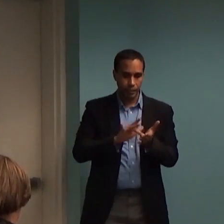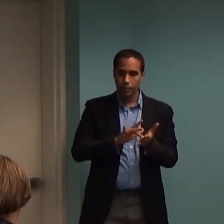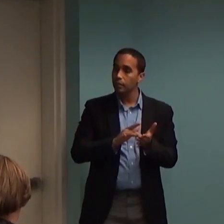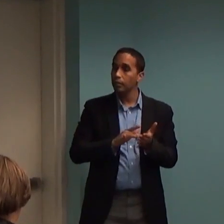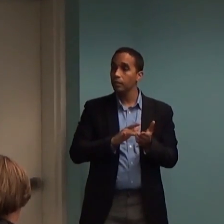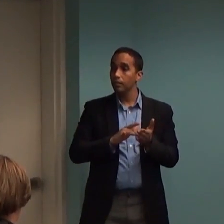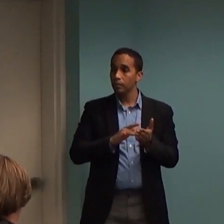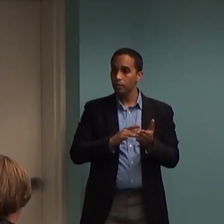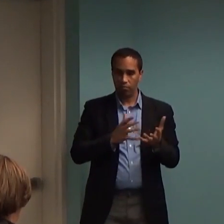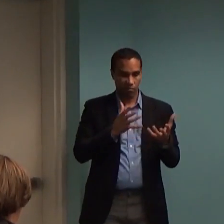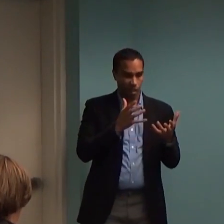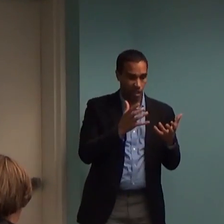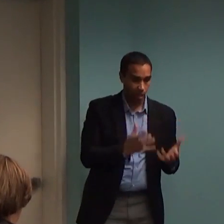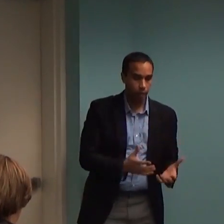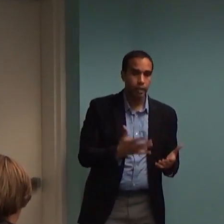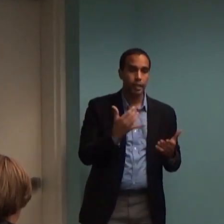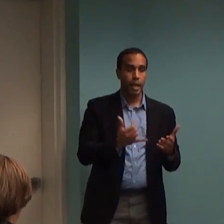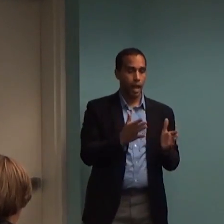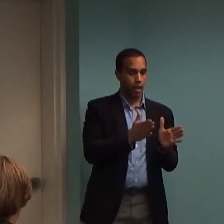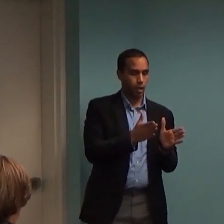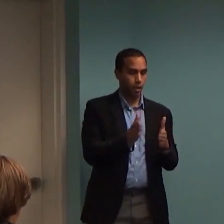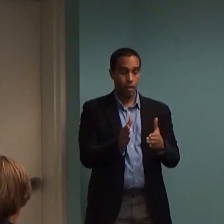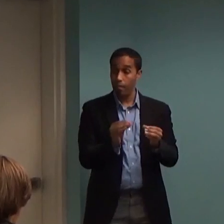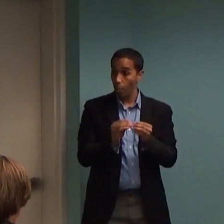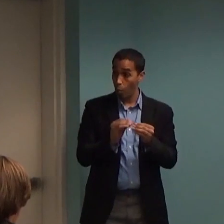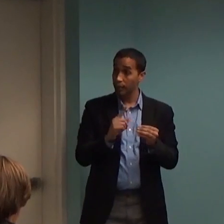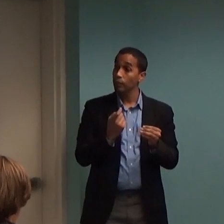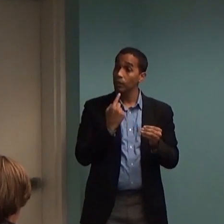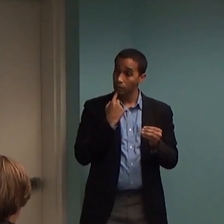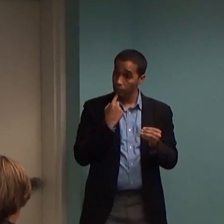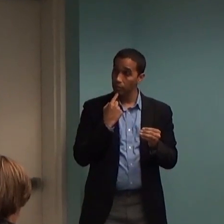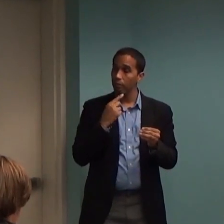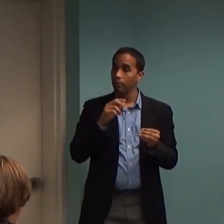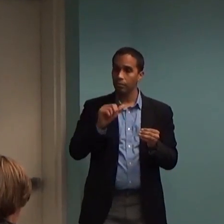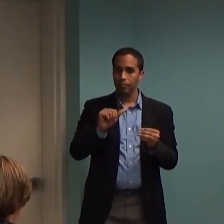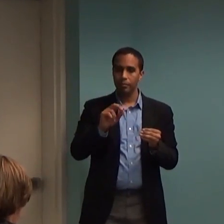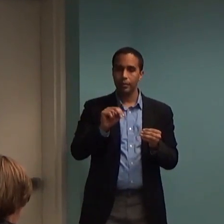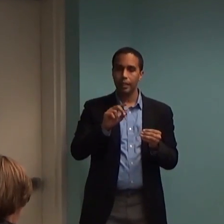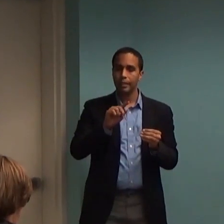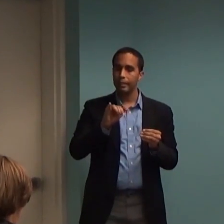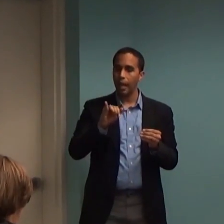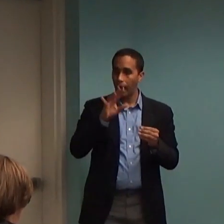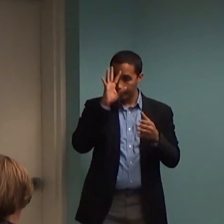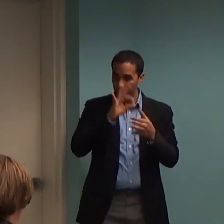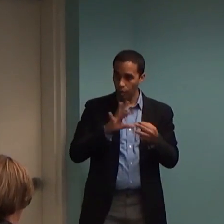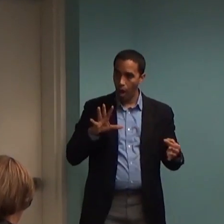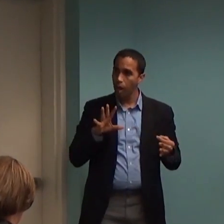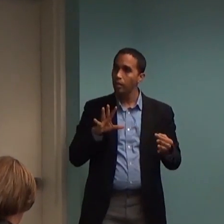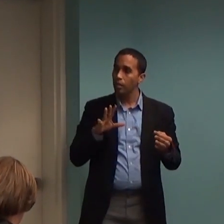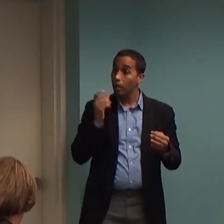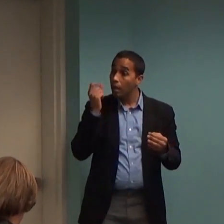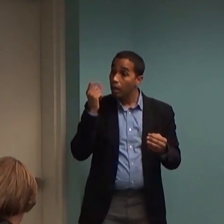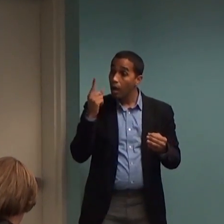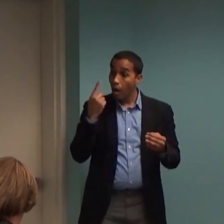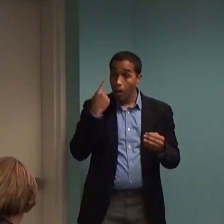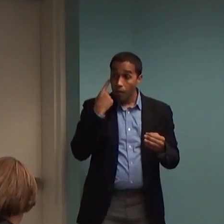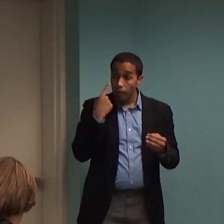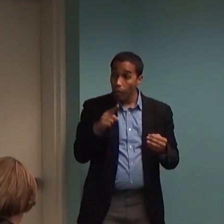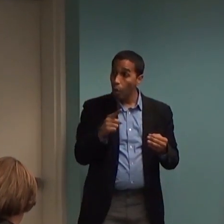serious medication, like antipsychotic medications, which are not used for psychosis necessarily in children. They're used for behavior